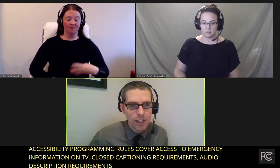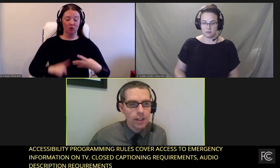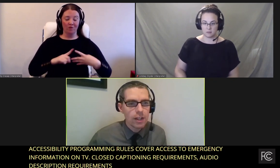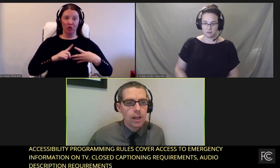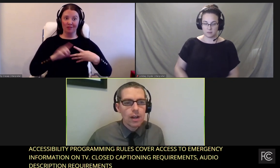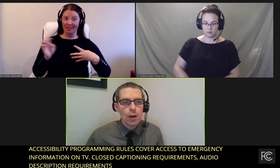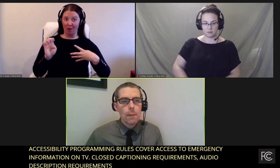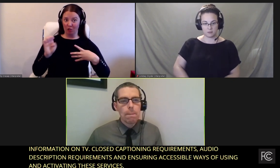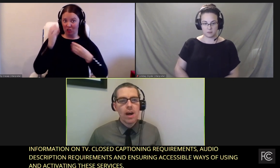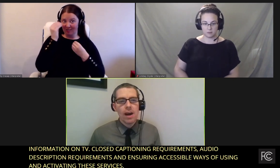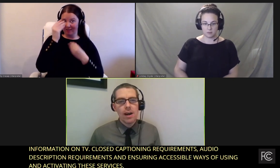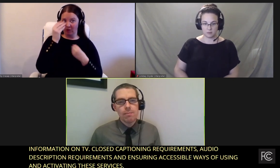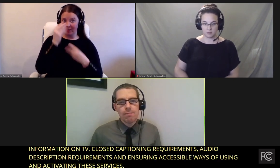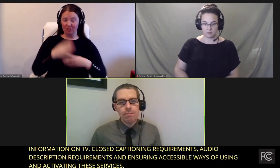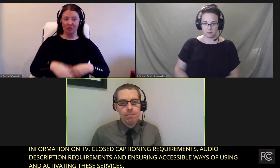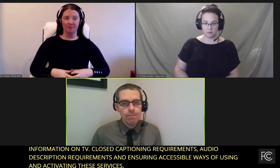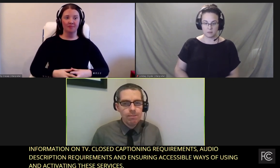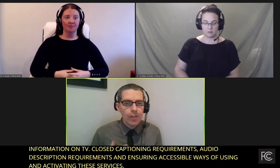information.